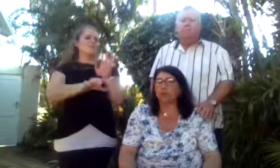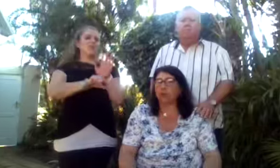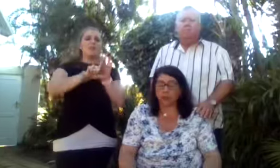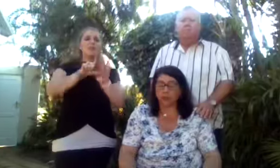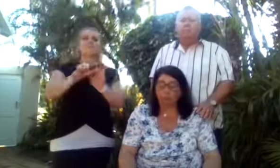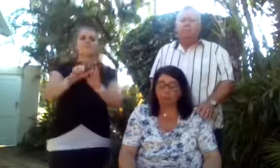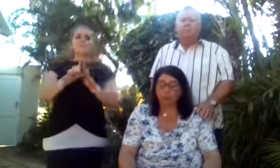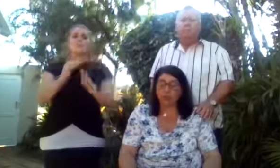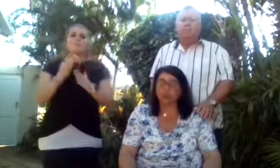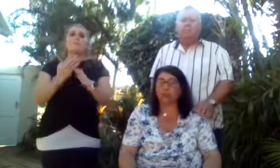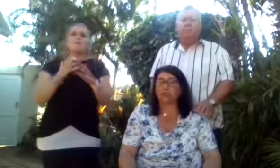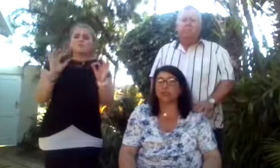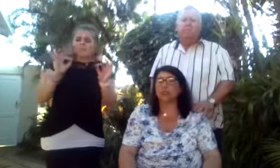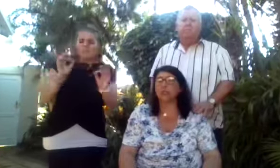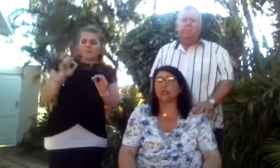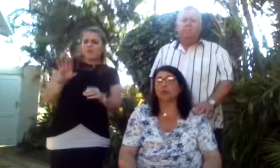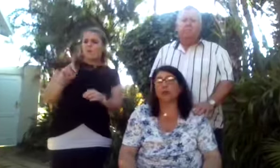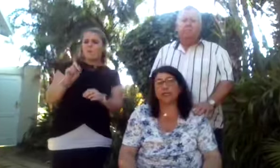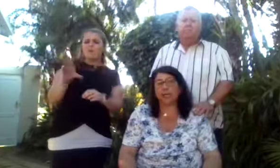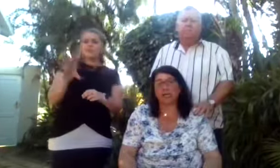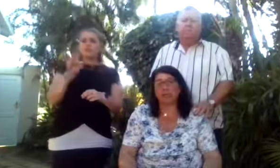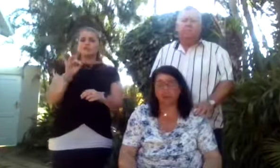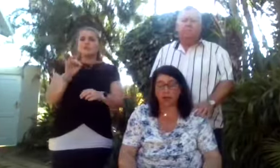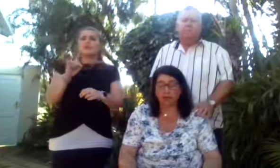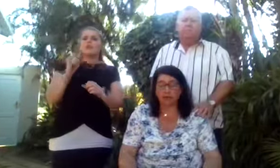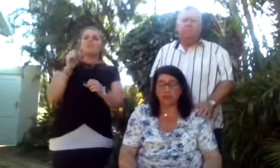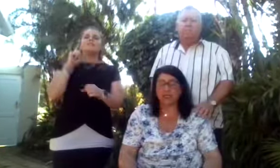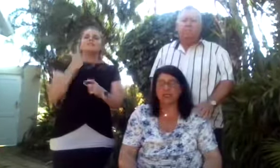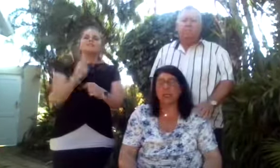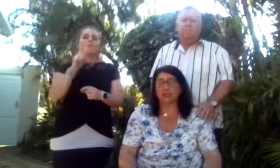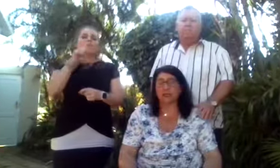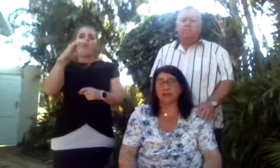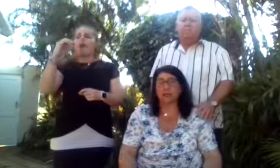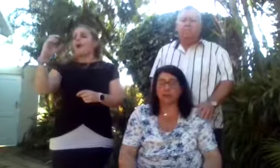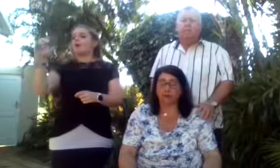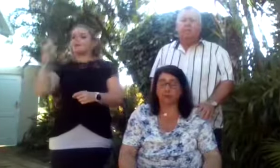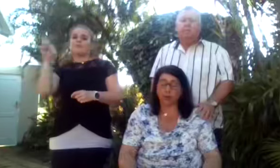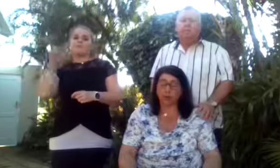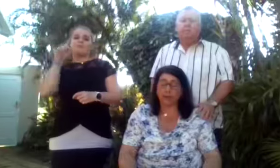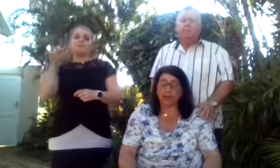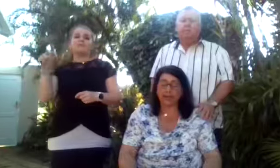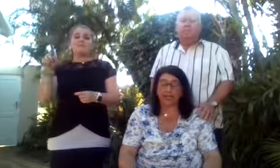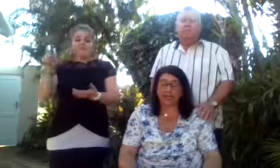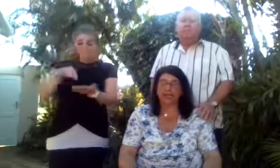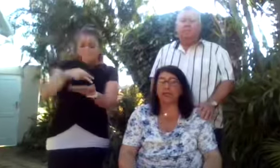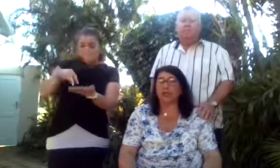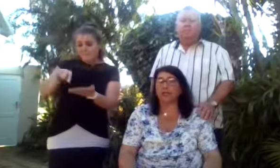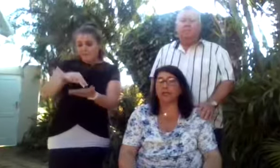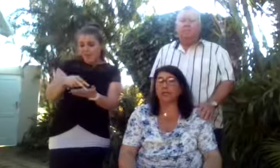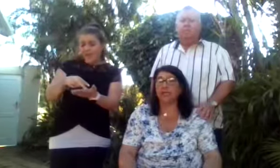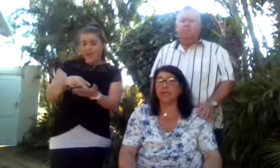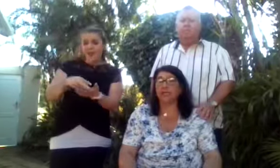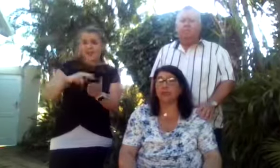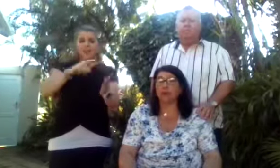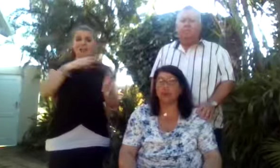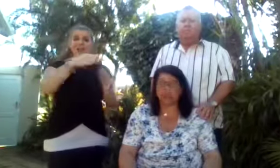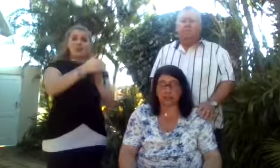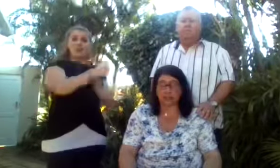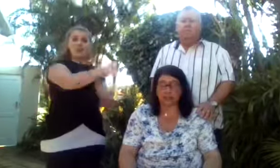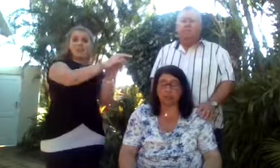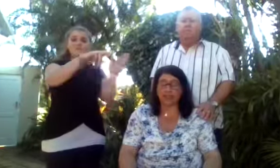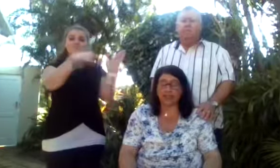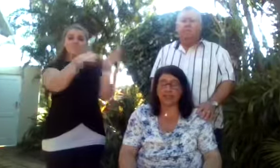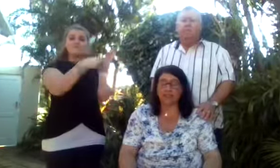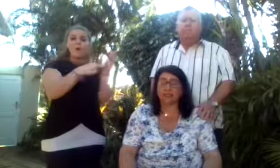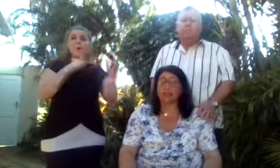because no matter what it was, she always gave 100%. From doing ballet and taking lead roles